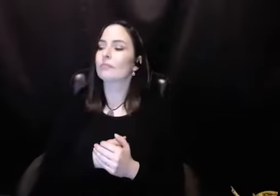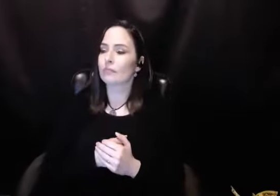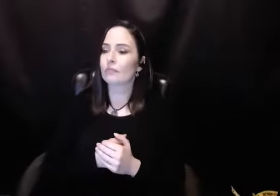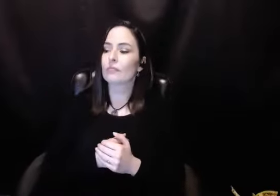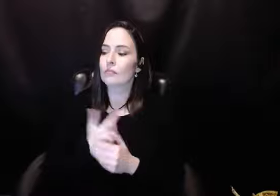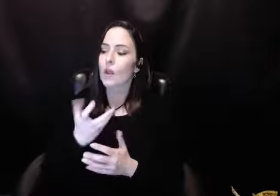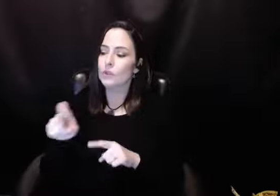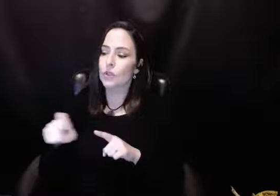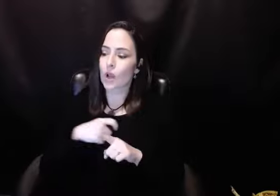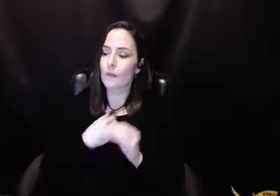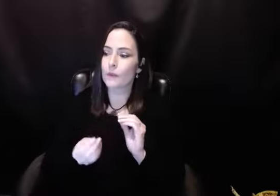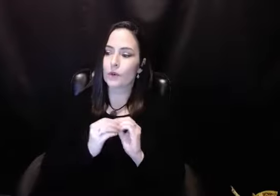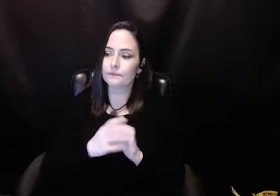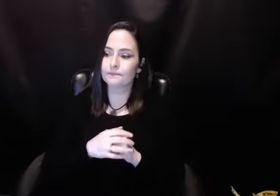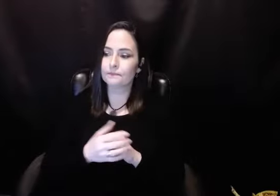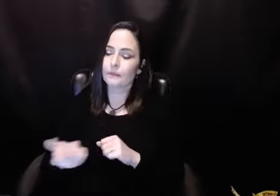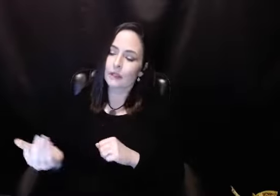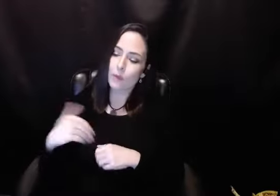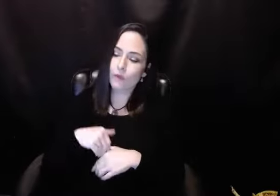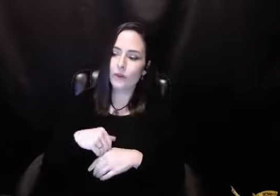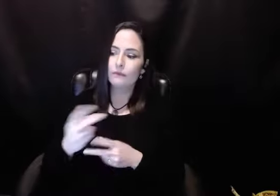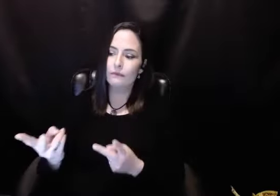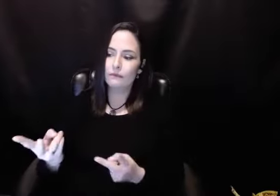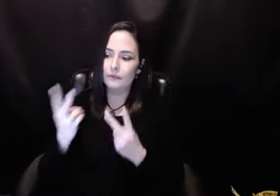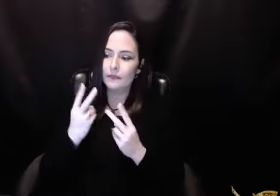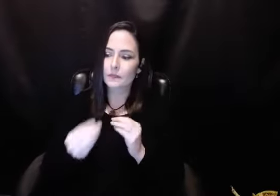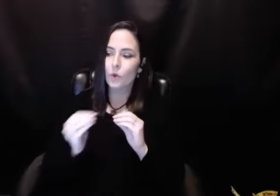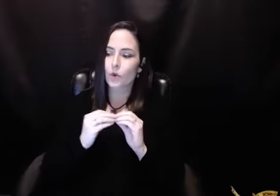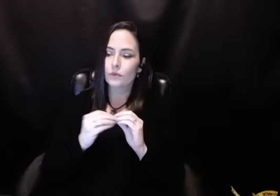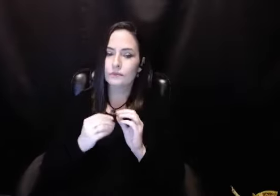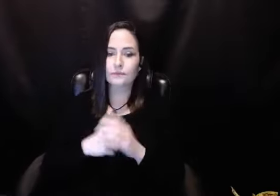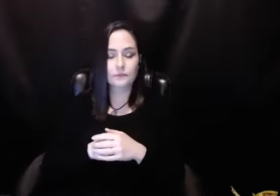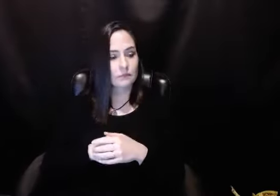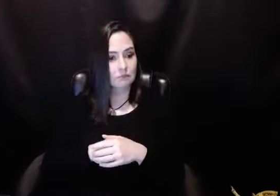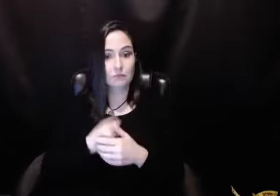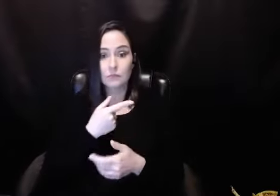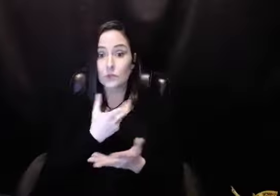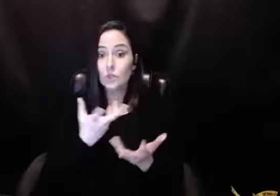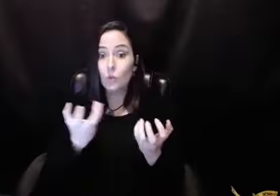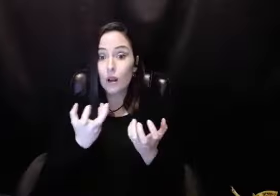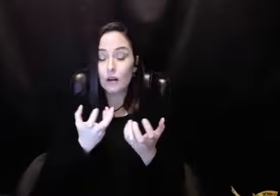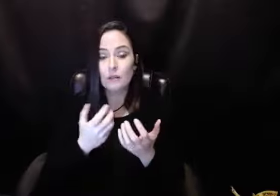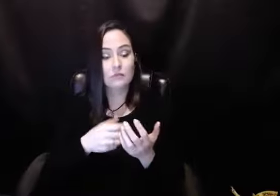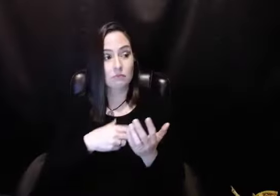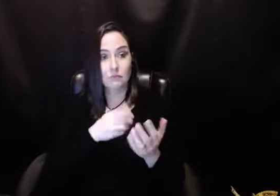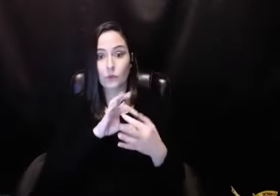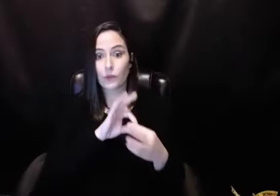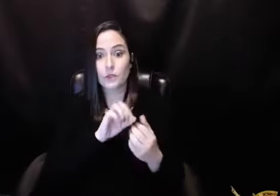And you know what my mother said to me? She said, Rick, I said, I'd like you to call me more and drop by every once in a while. All my mother